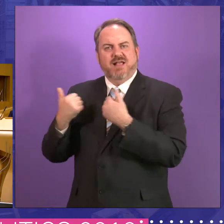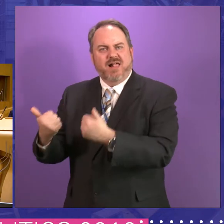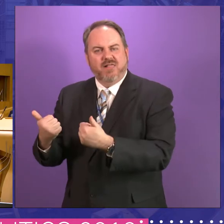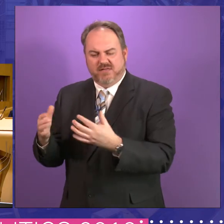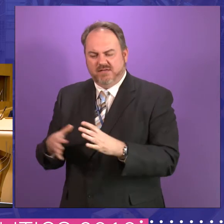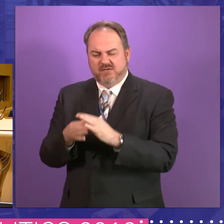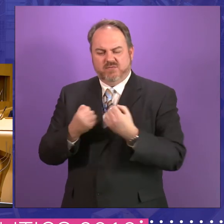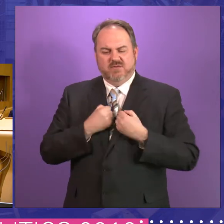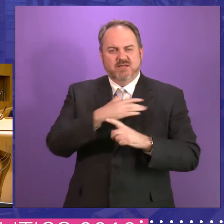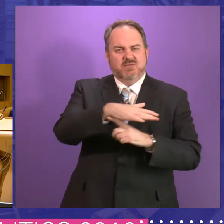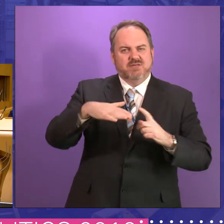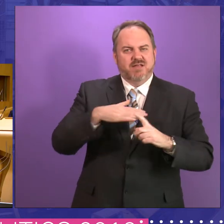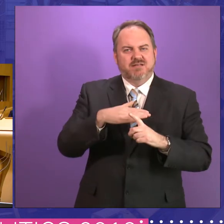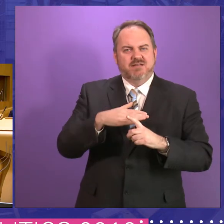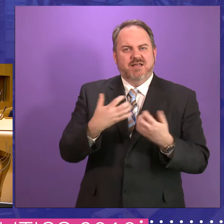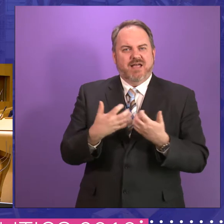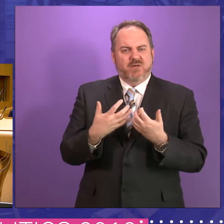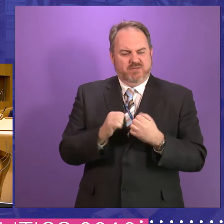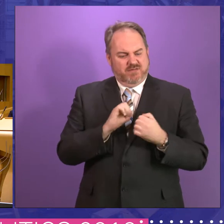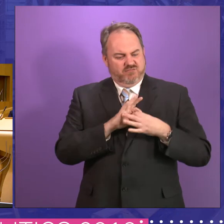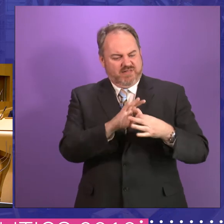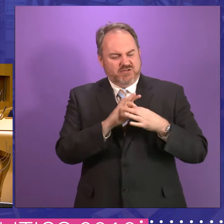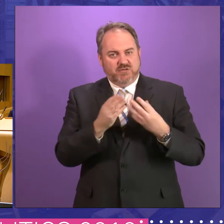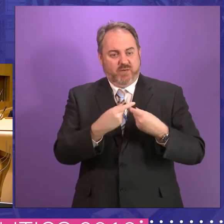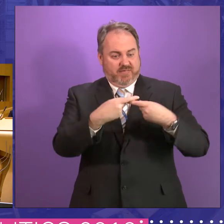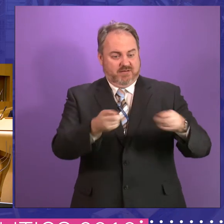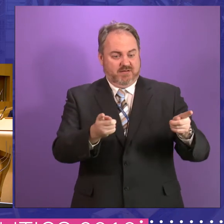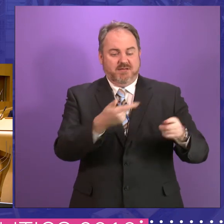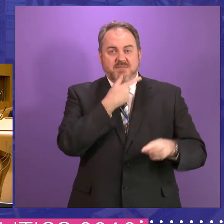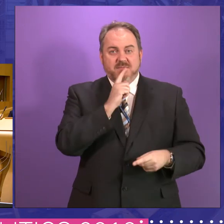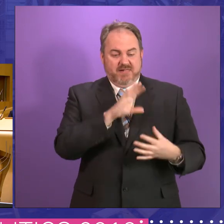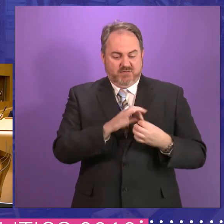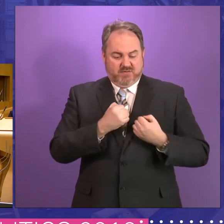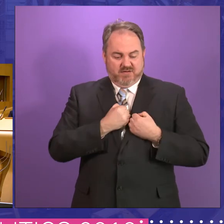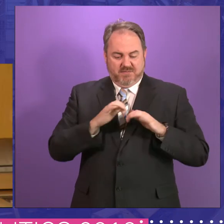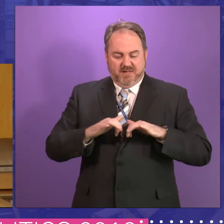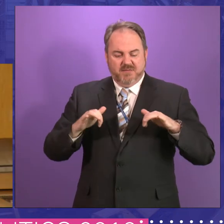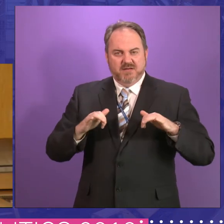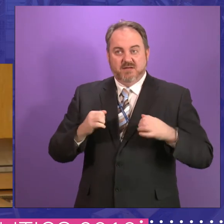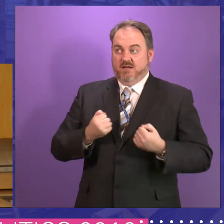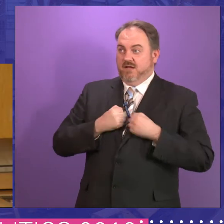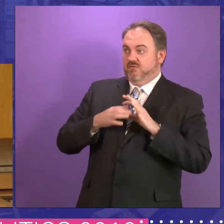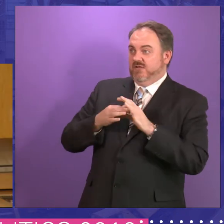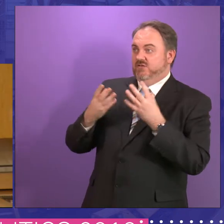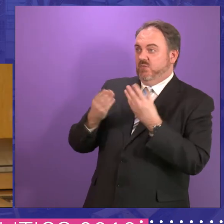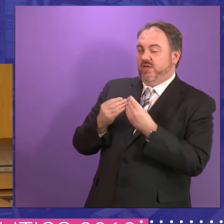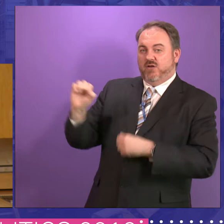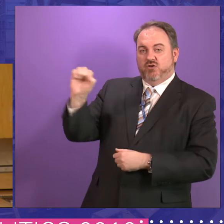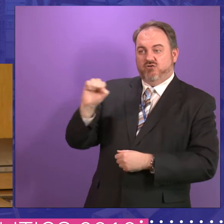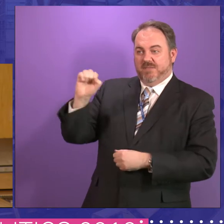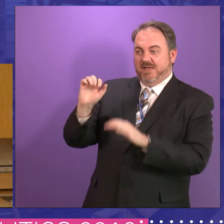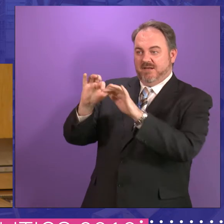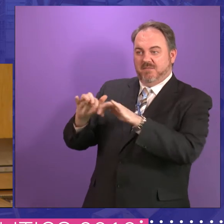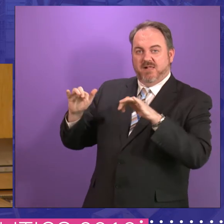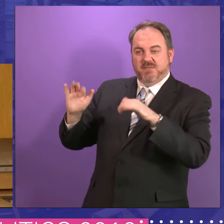is the relationships between people and our parliament, relationships between Europe, Westminster, and here? If you look at Europe again, you find